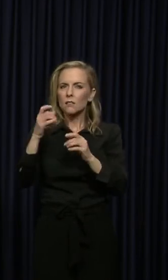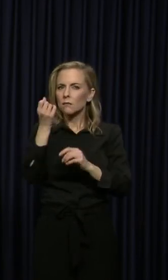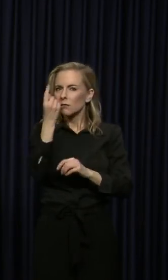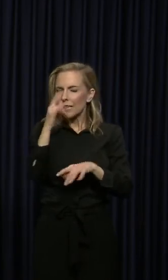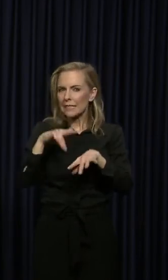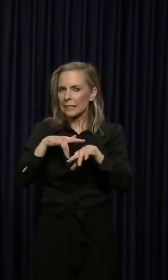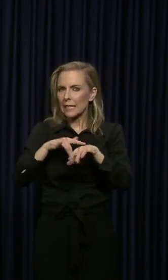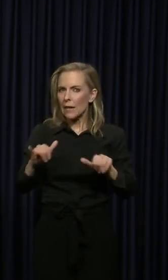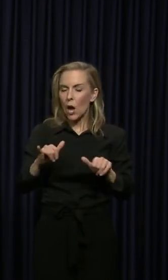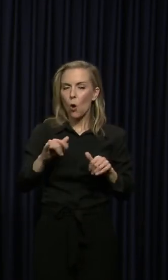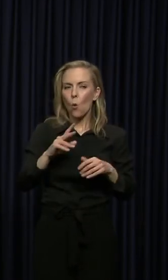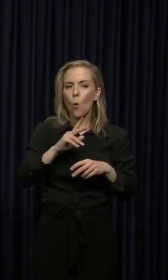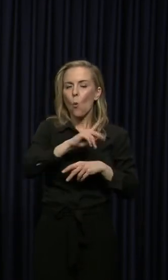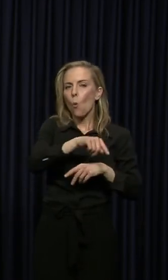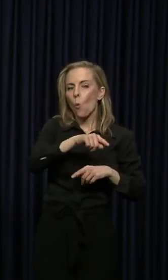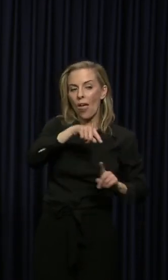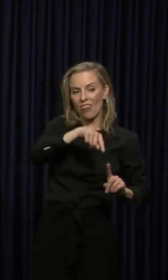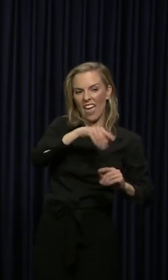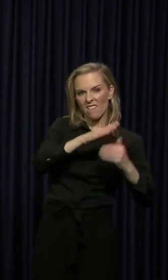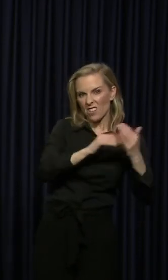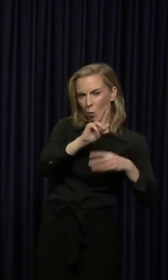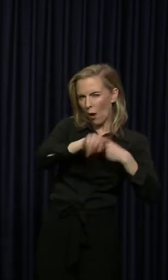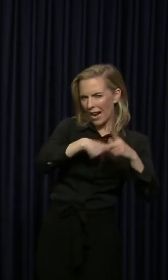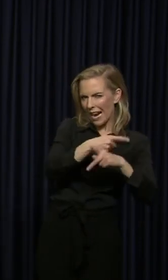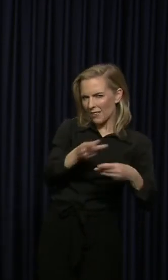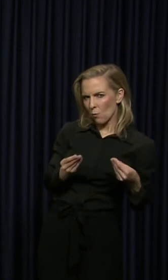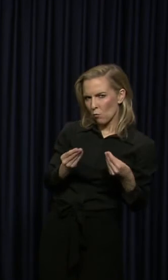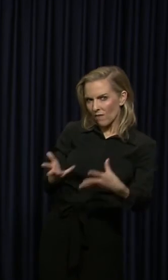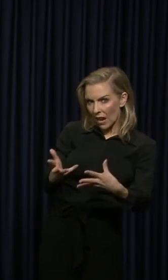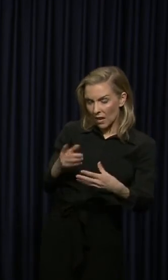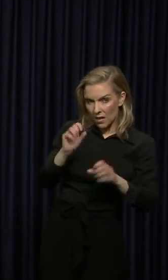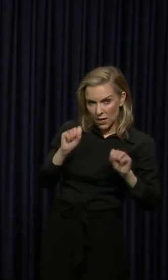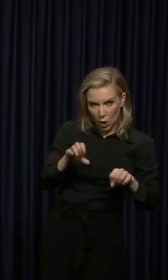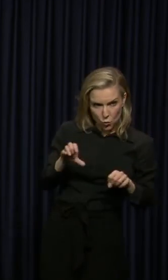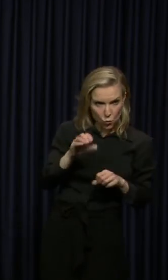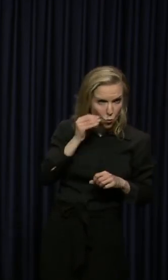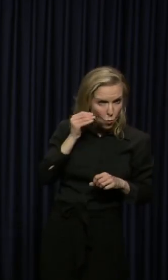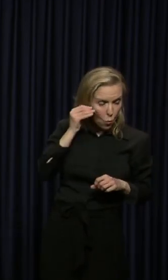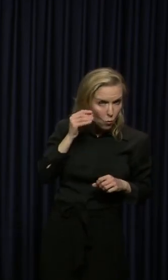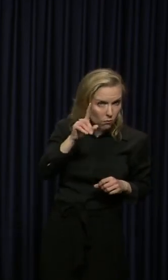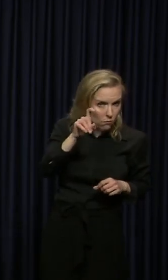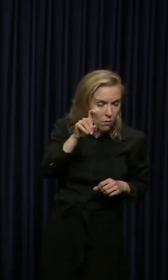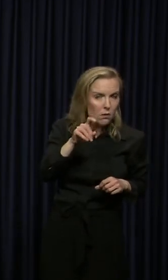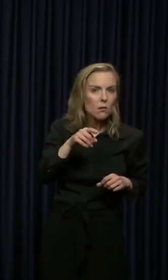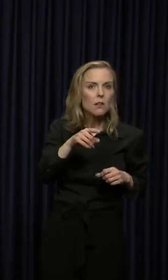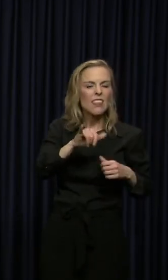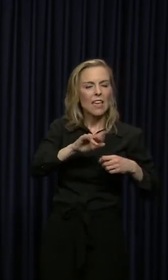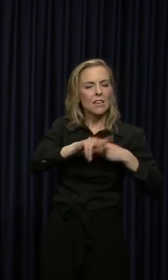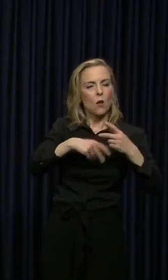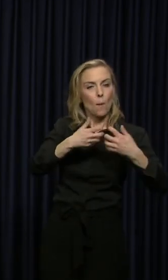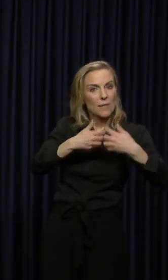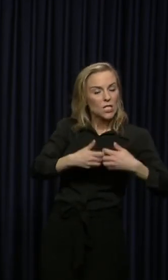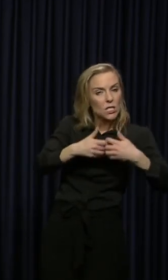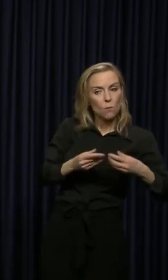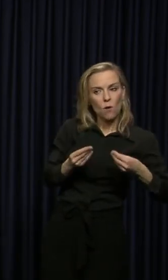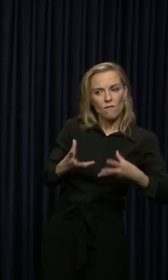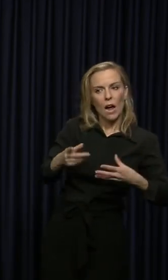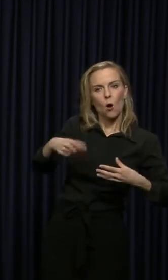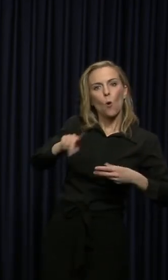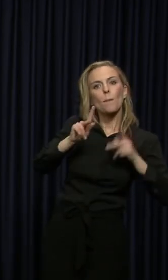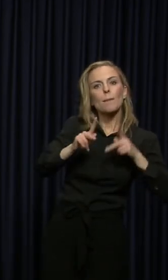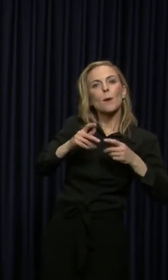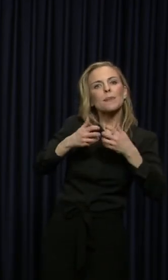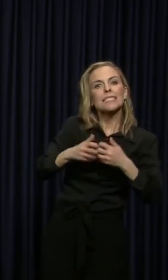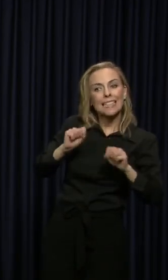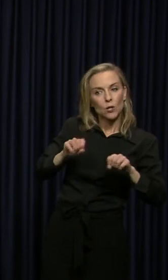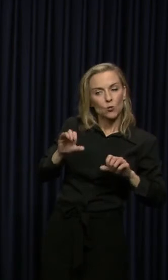of treatment they are providing if it is something that can be done at home with various machines. And so we really need to